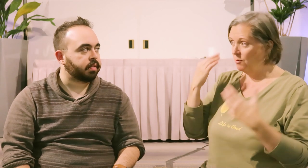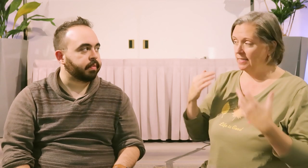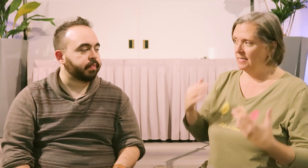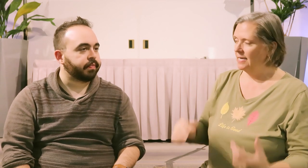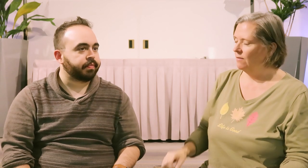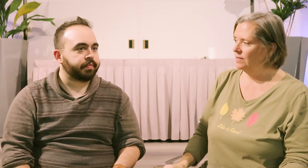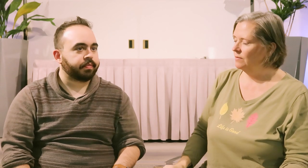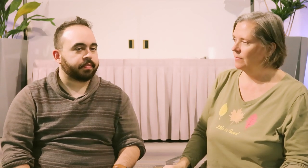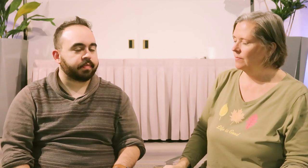points that stand out for you?